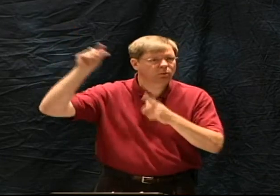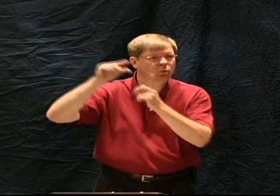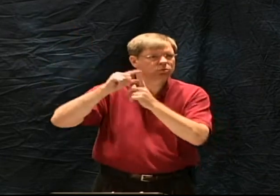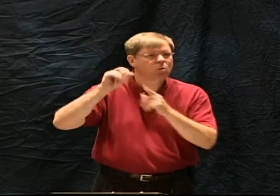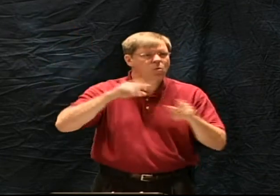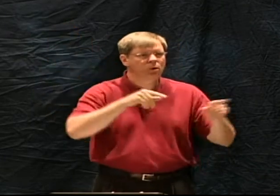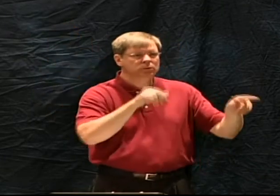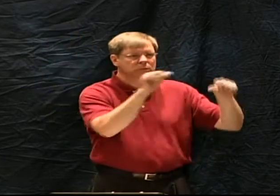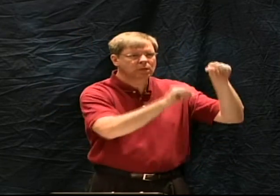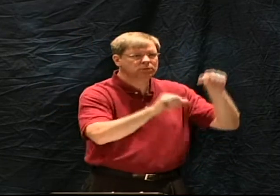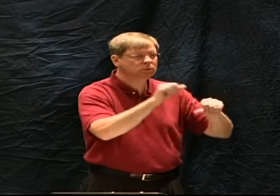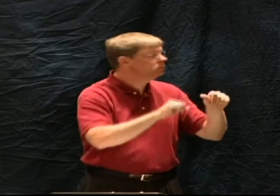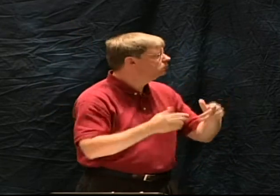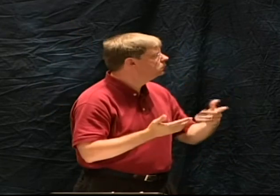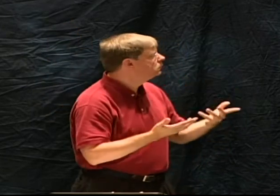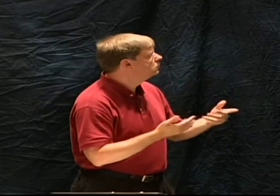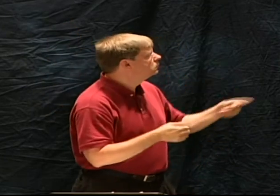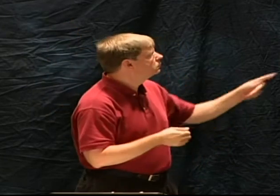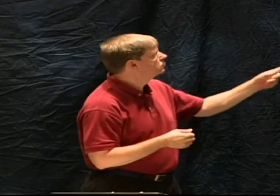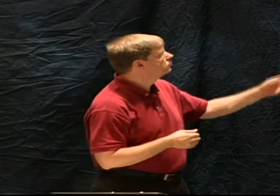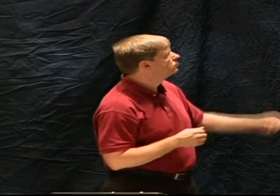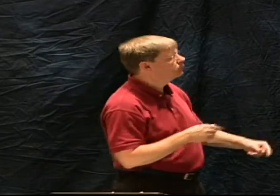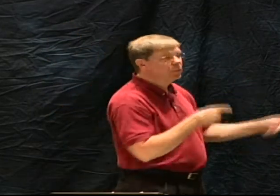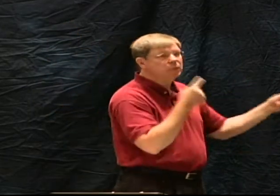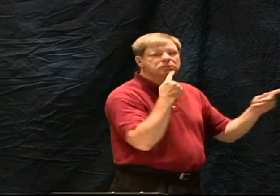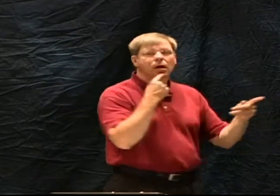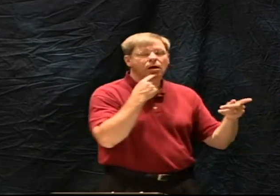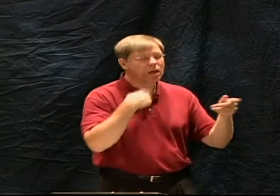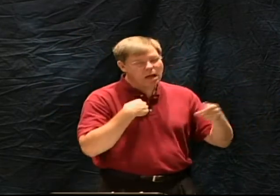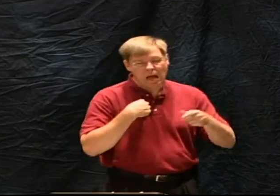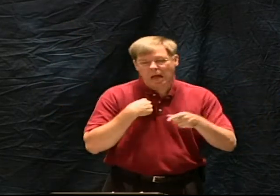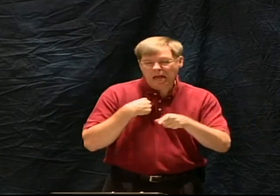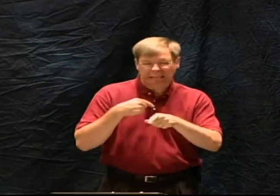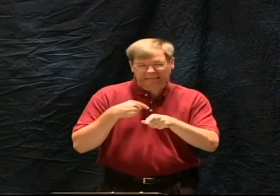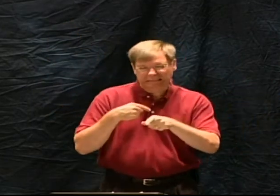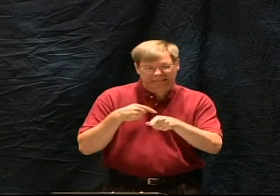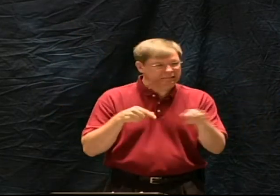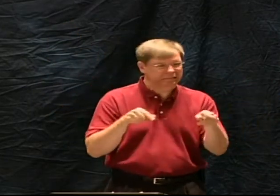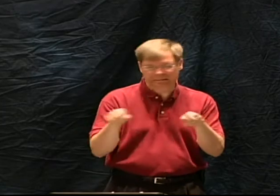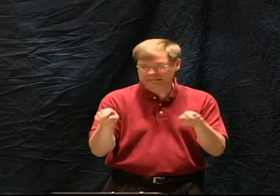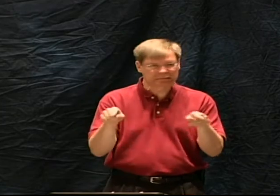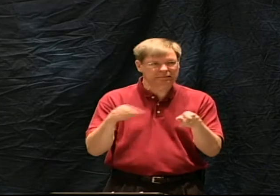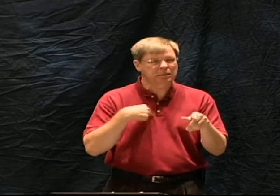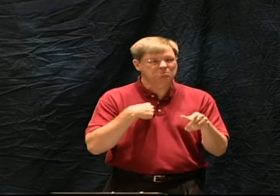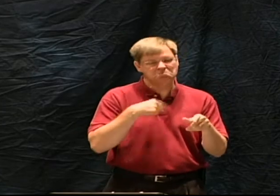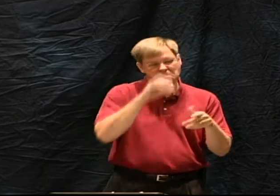what science teaches in saying that the earth is much older than that.